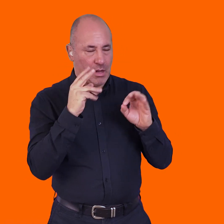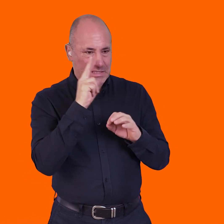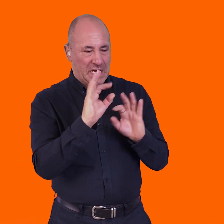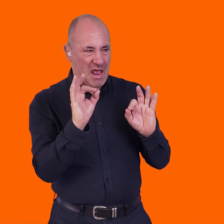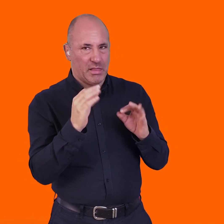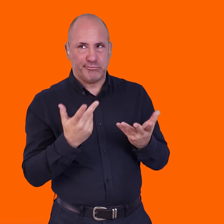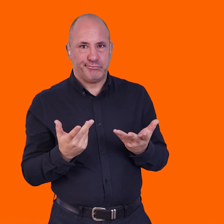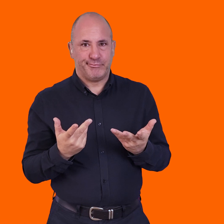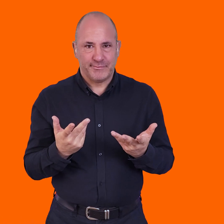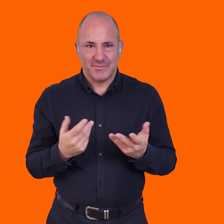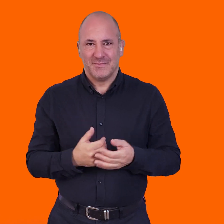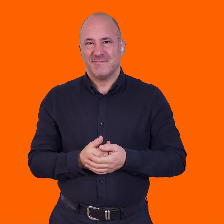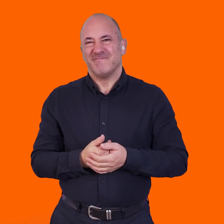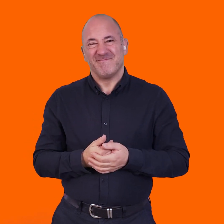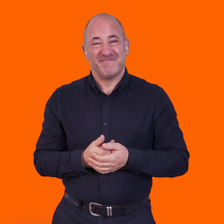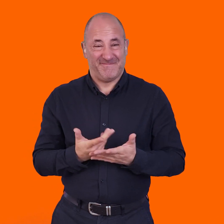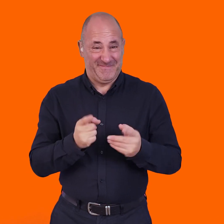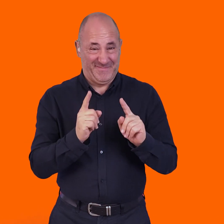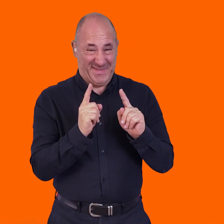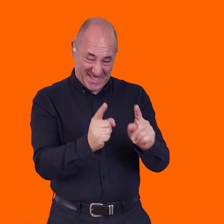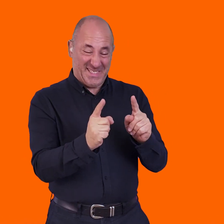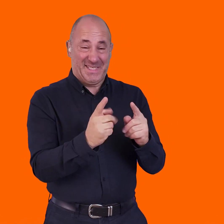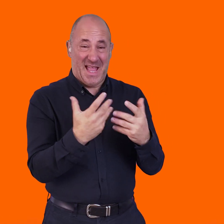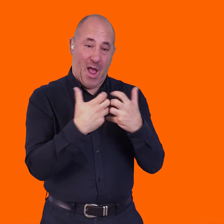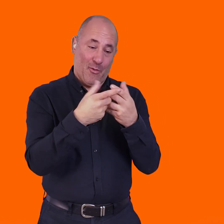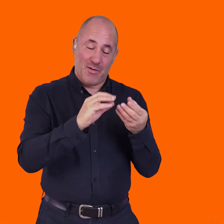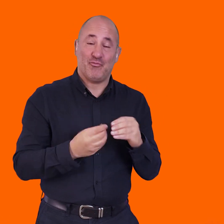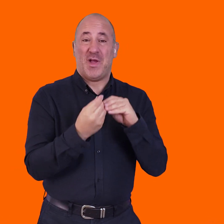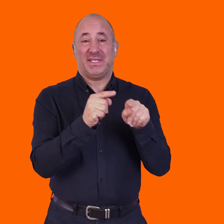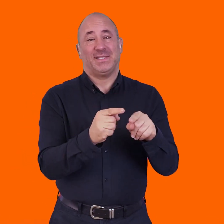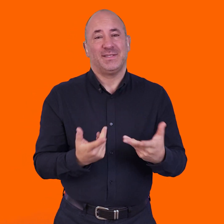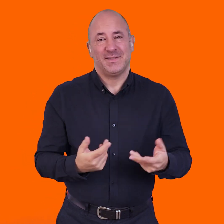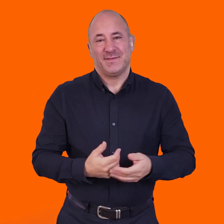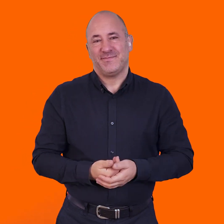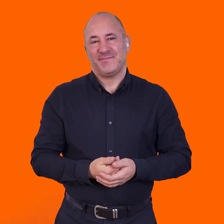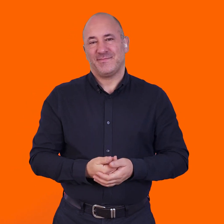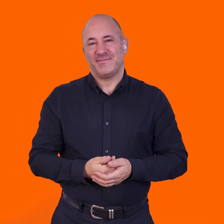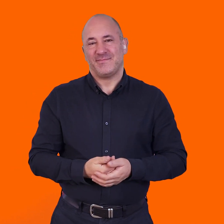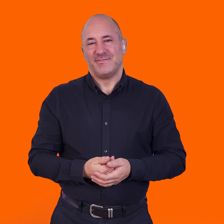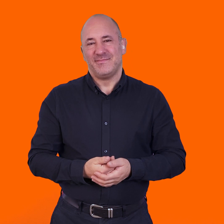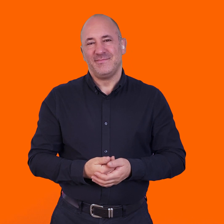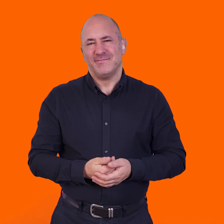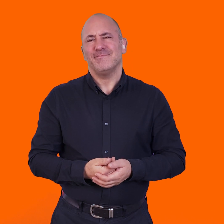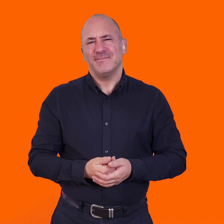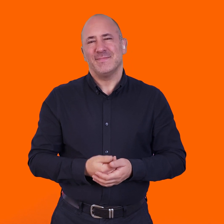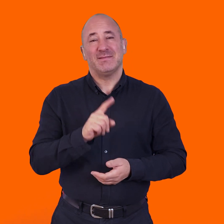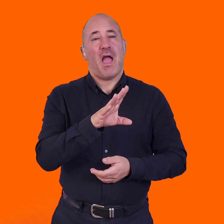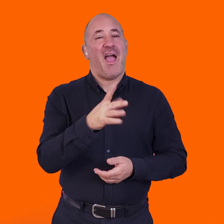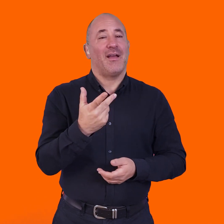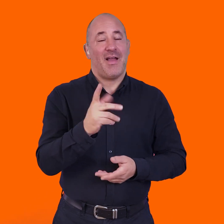all. And, you know, that's just the nature of the beast in that sense. So, so